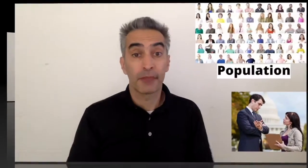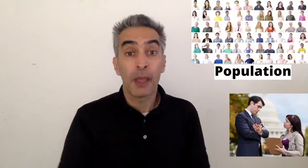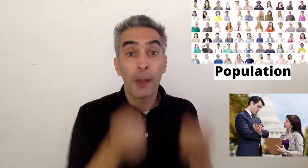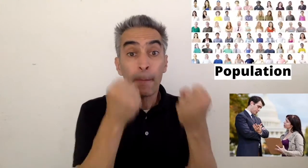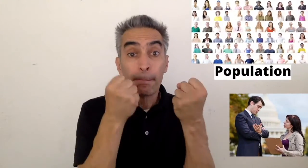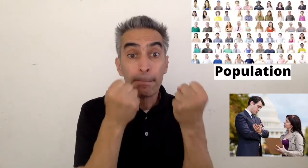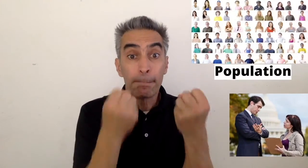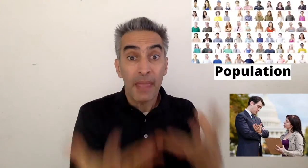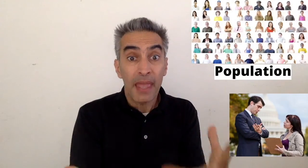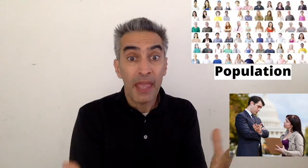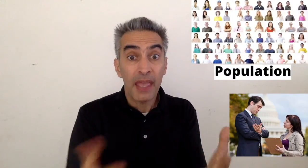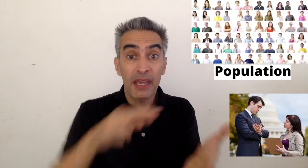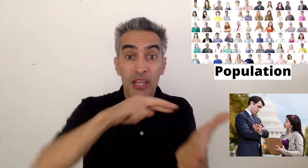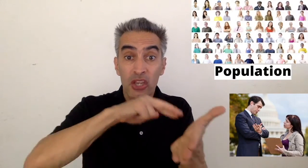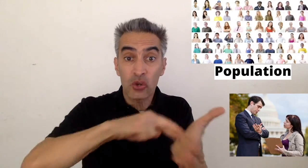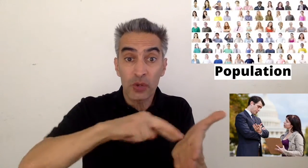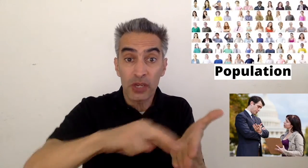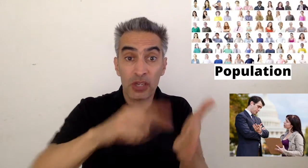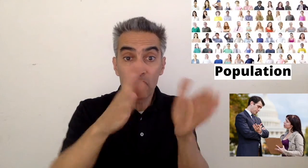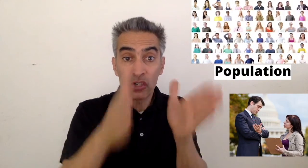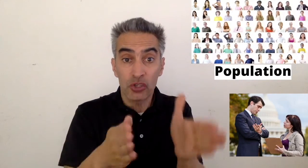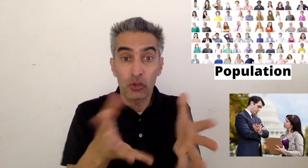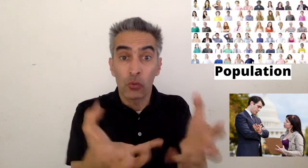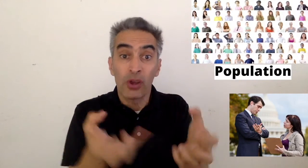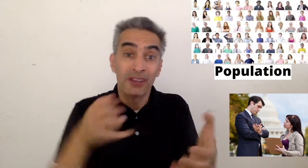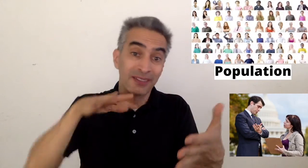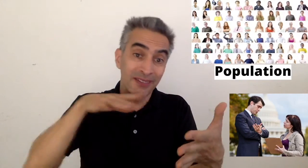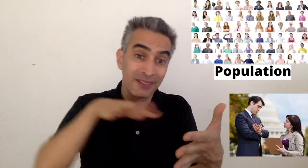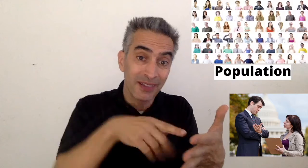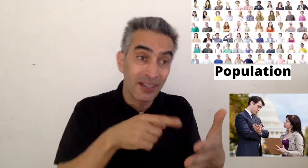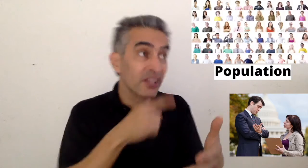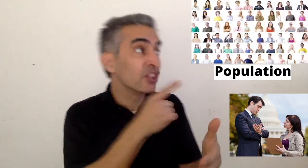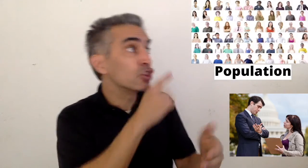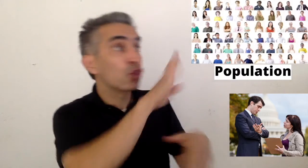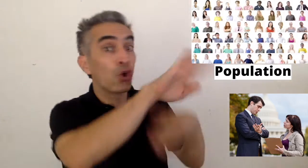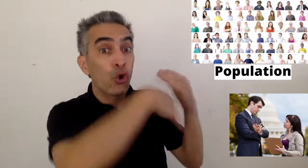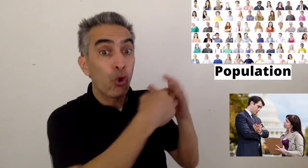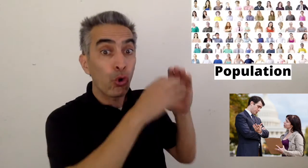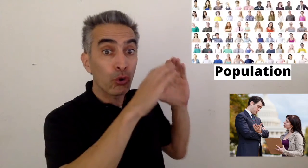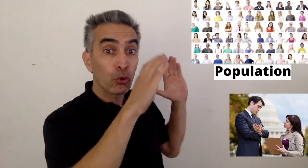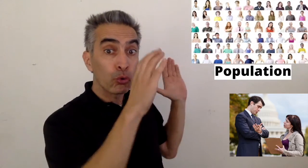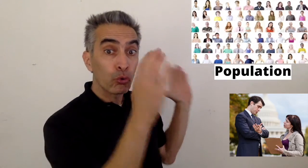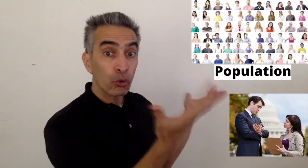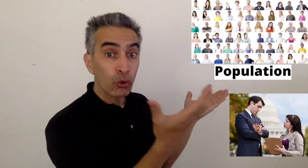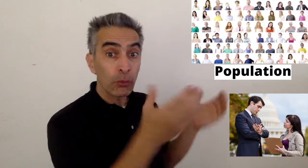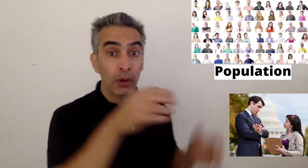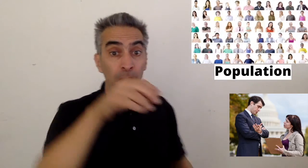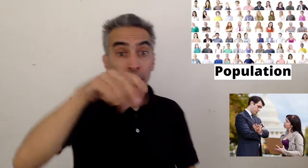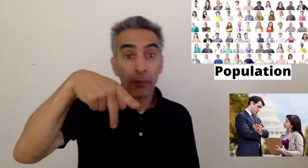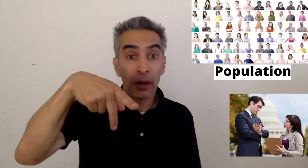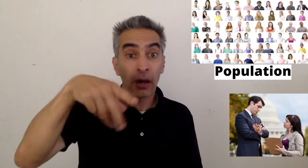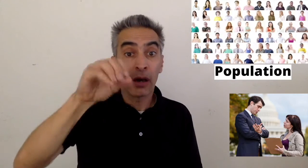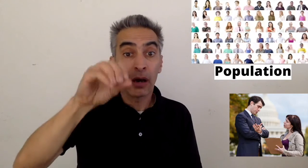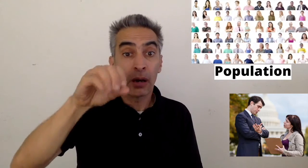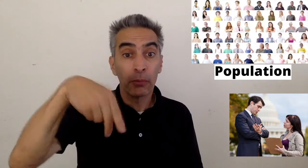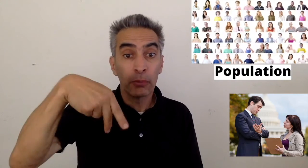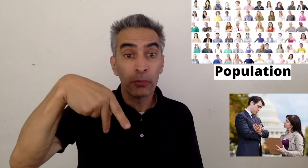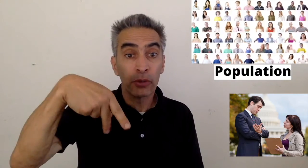Many researchers want to study the characteristics of the population,